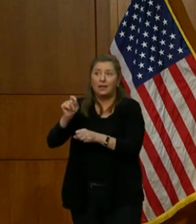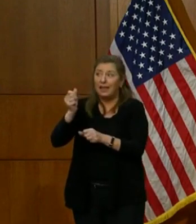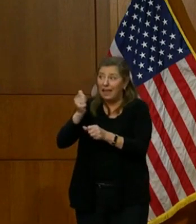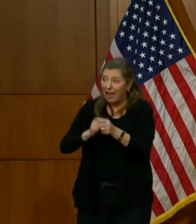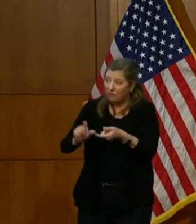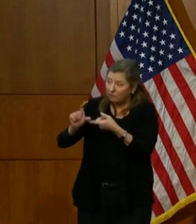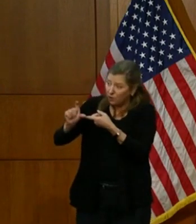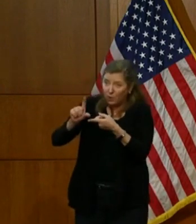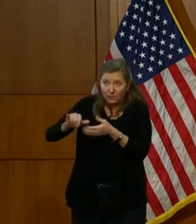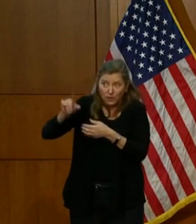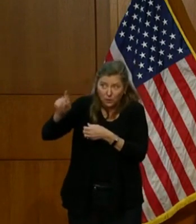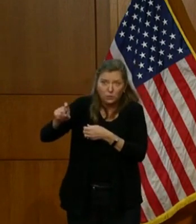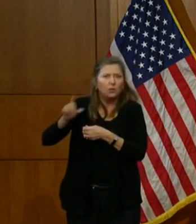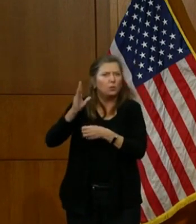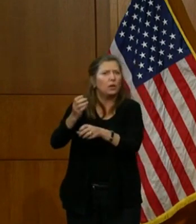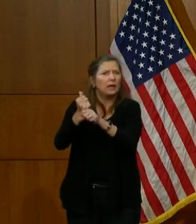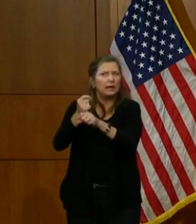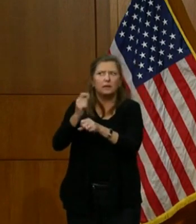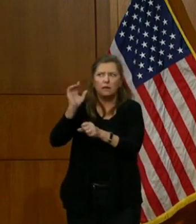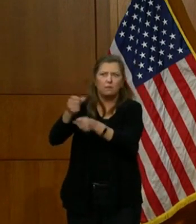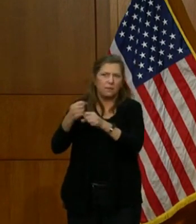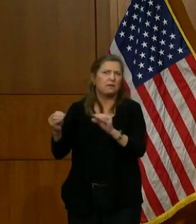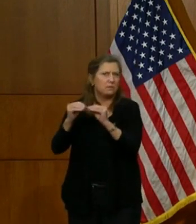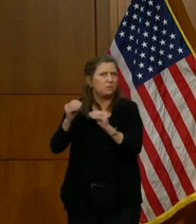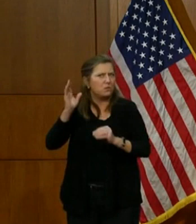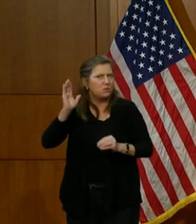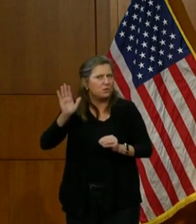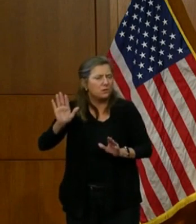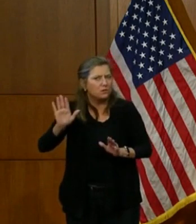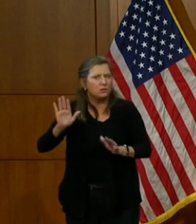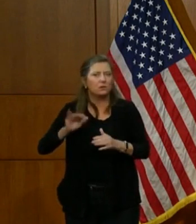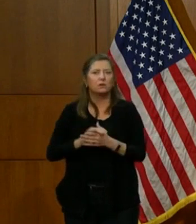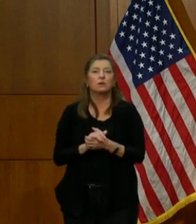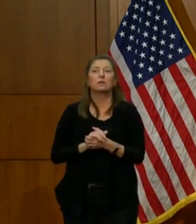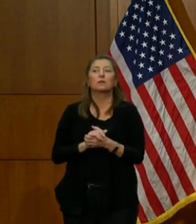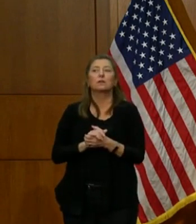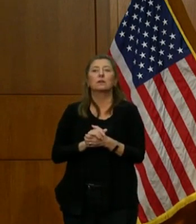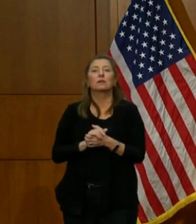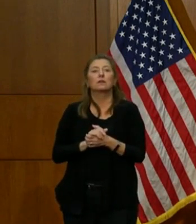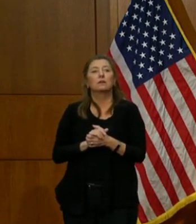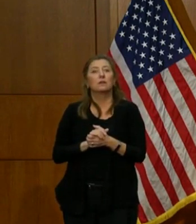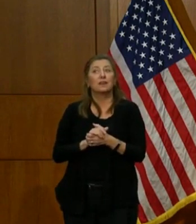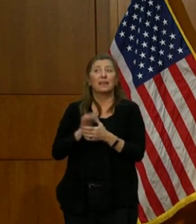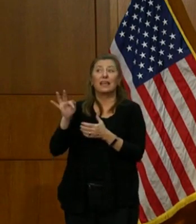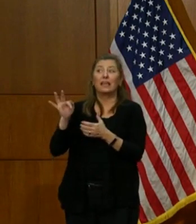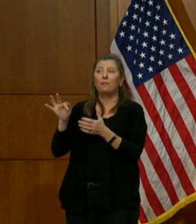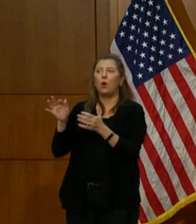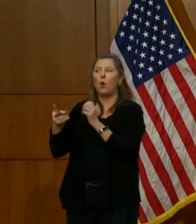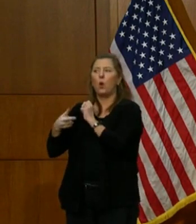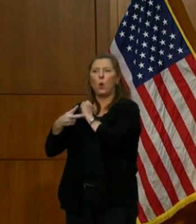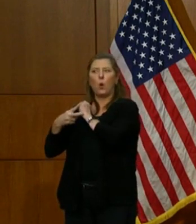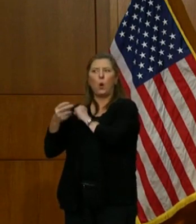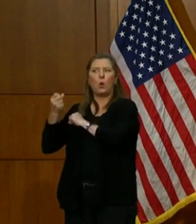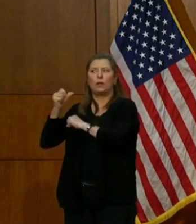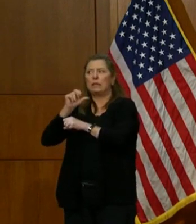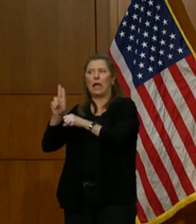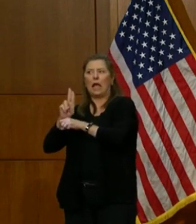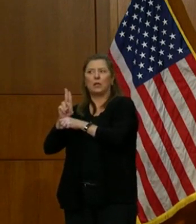you need because more is coming. But if you're not using what you receive,